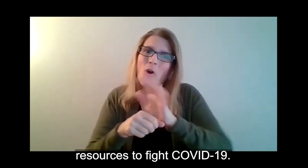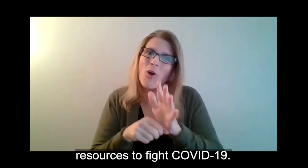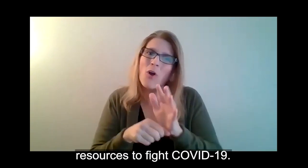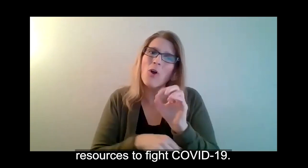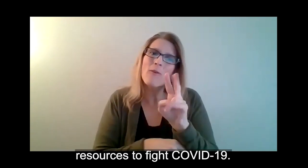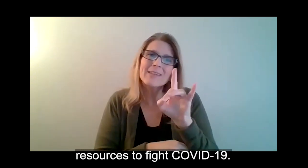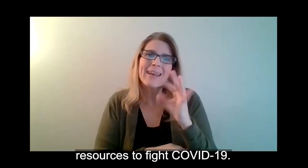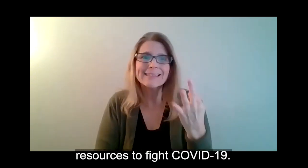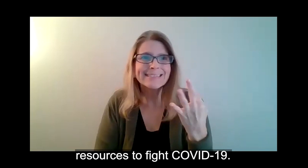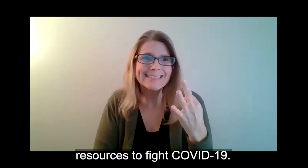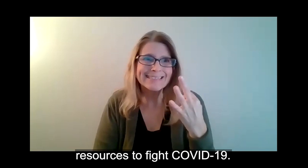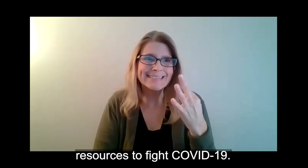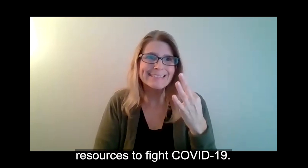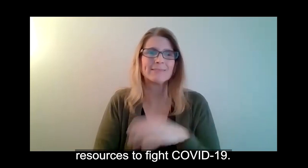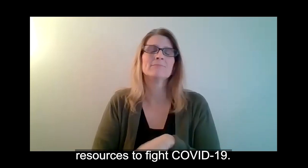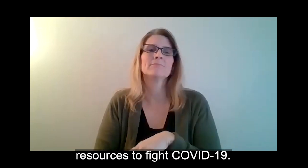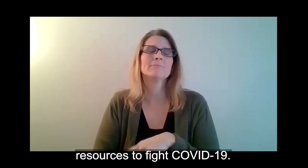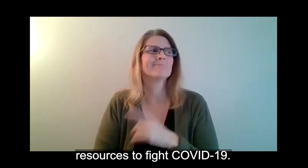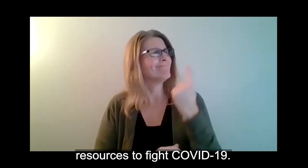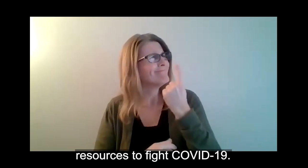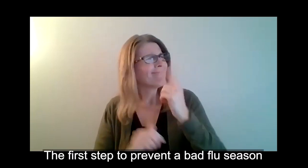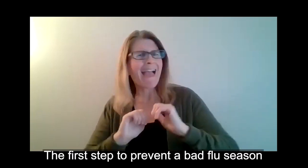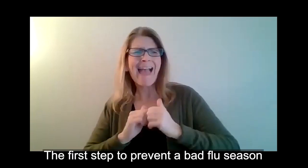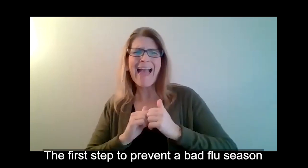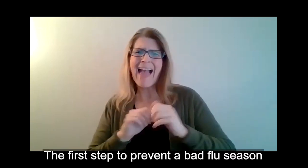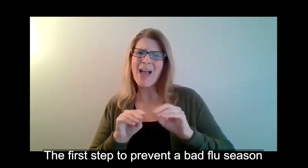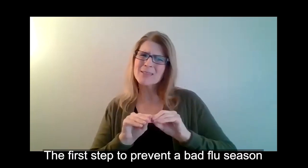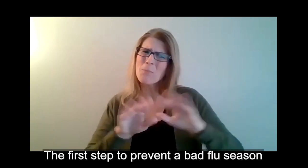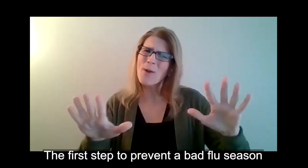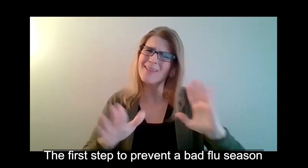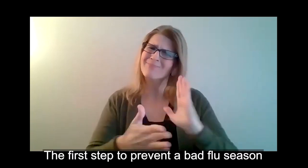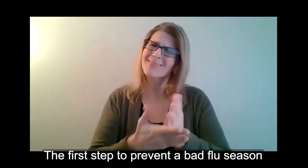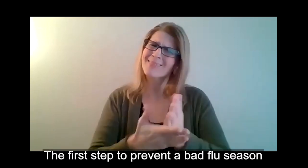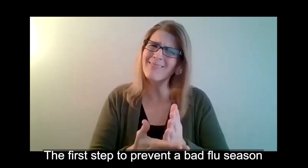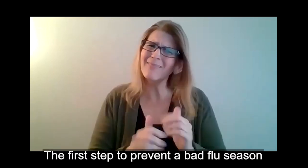can continue to use their resources to fight COVID-19.